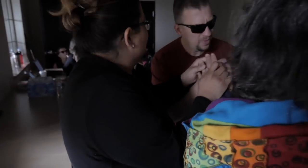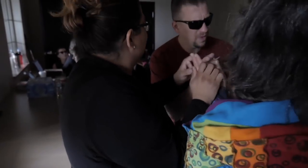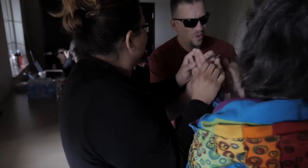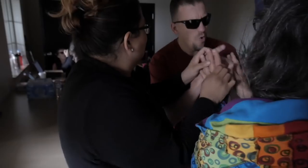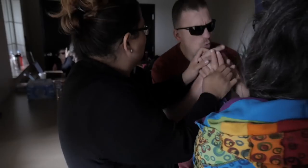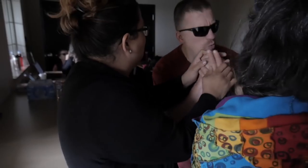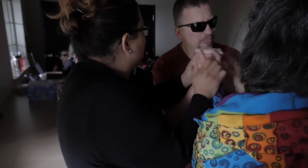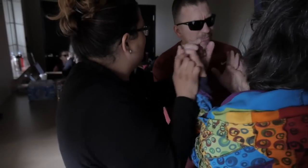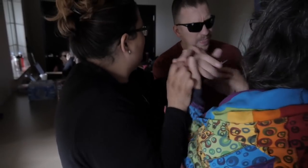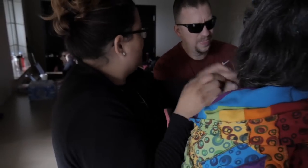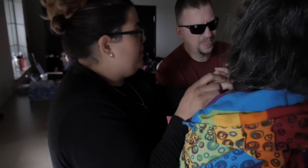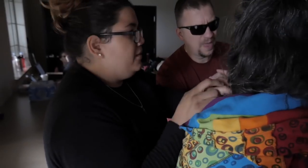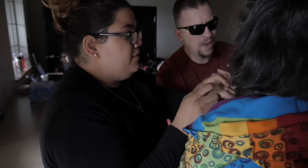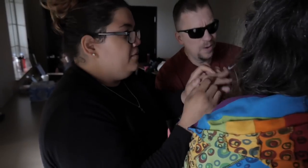Who is that woman?